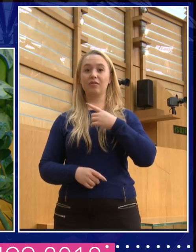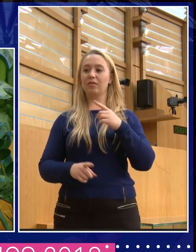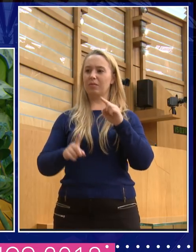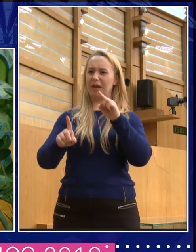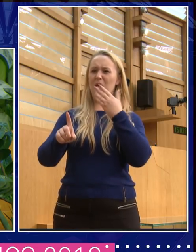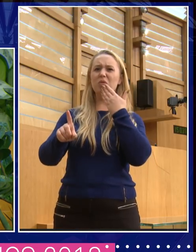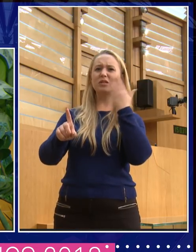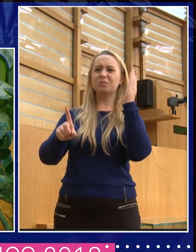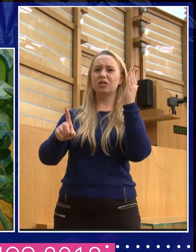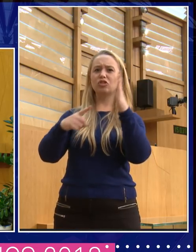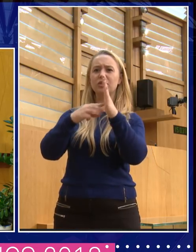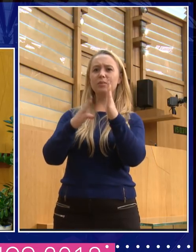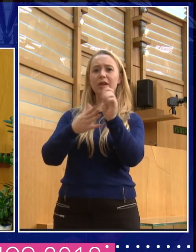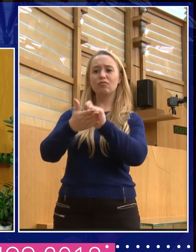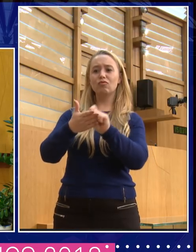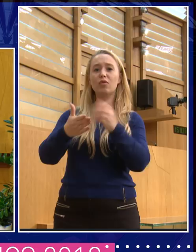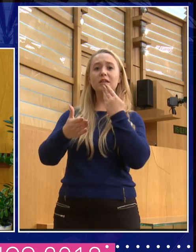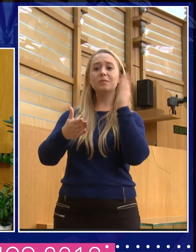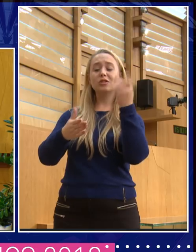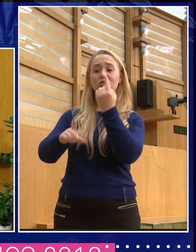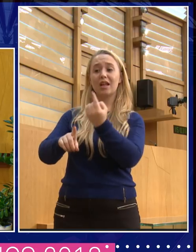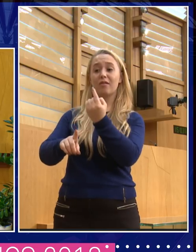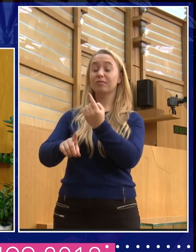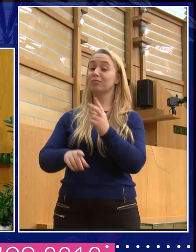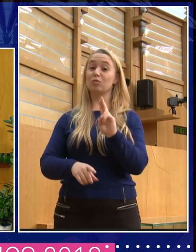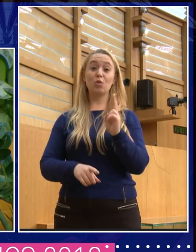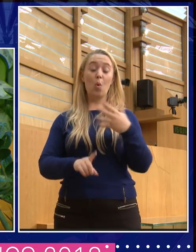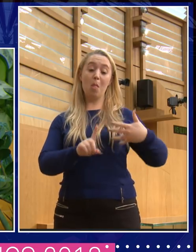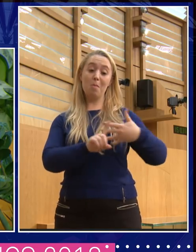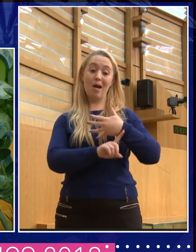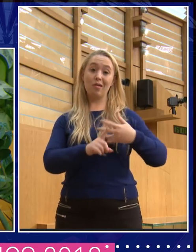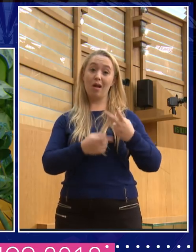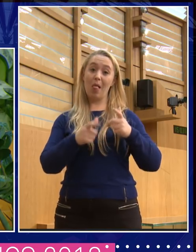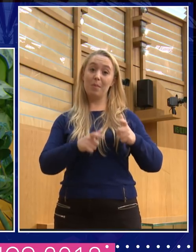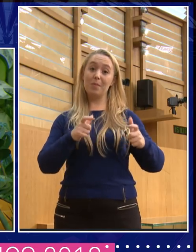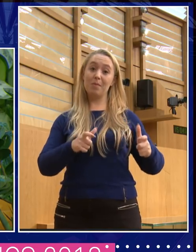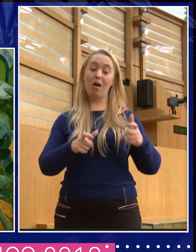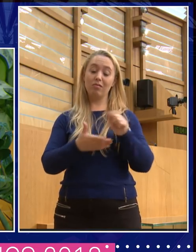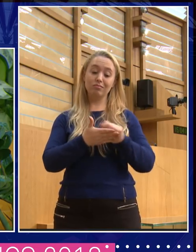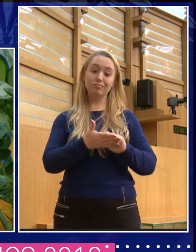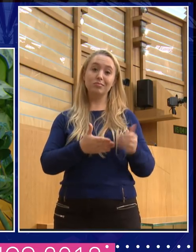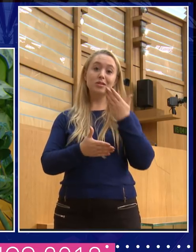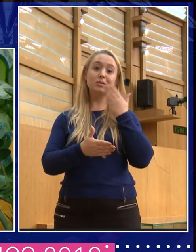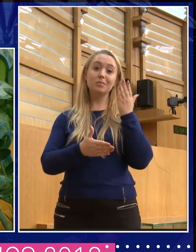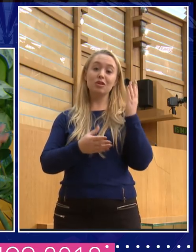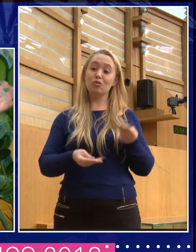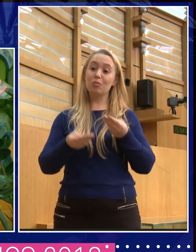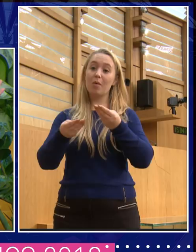are written for them, you know, and we, you know, and, and, and their articles in newspapers, you know, you can see an article signed, whatever